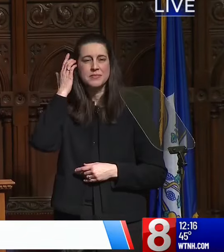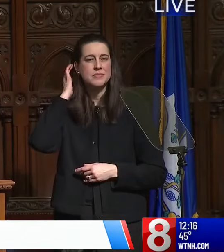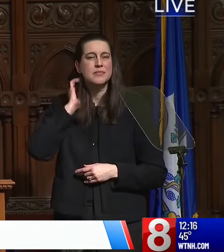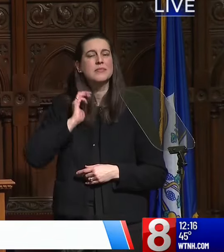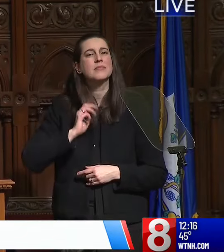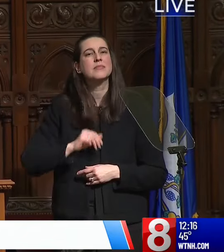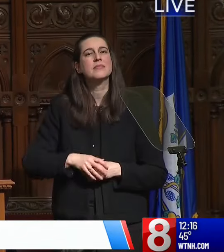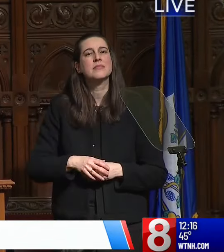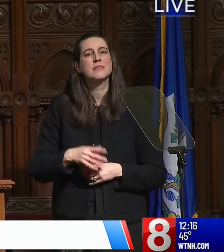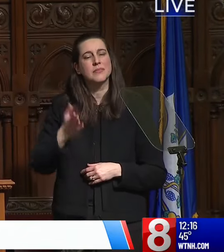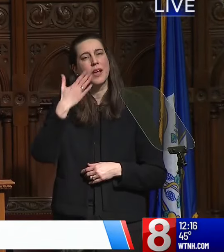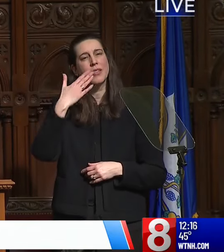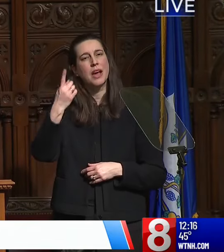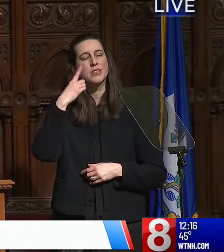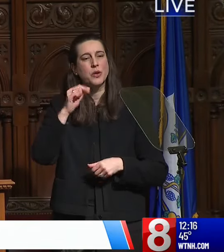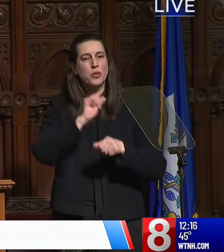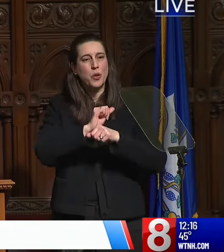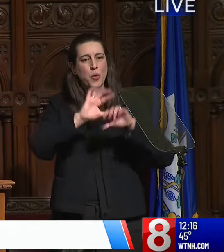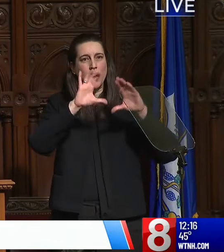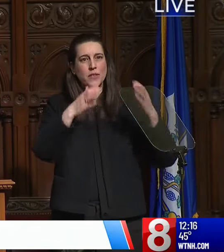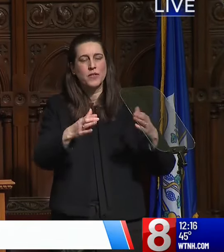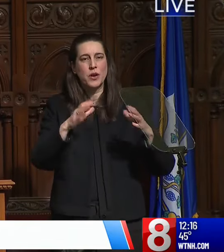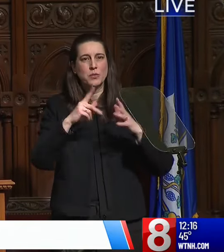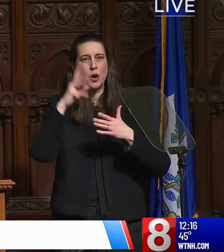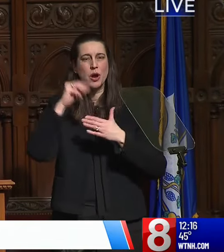also thanks to our workforce program, which is